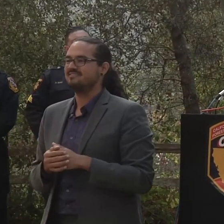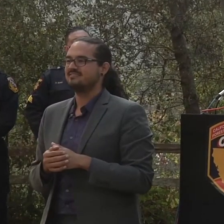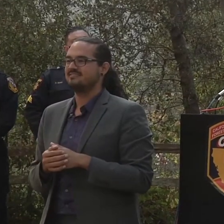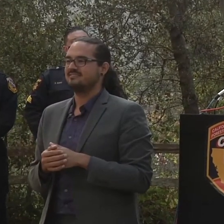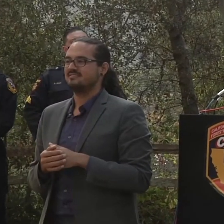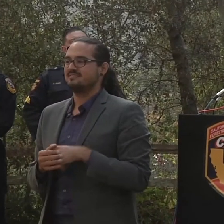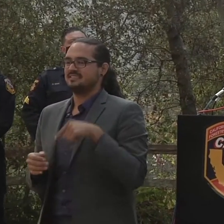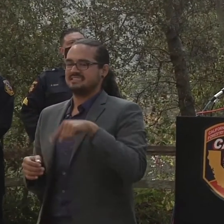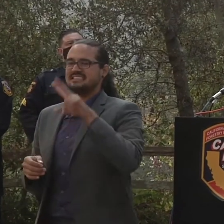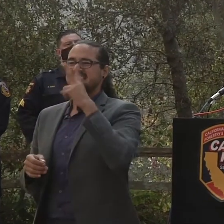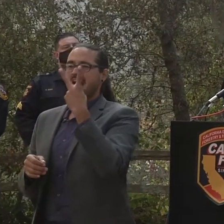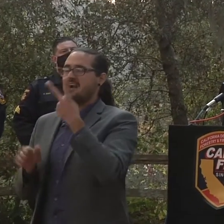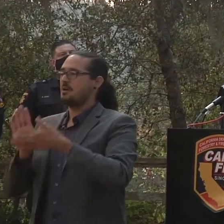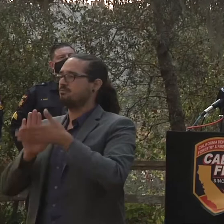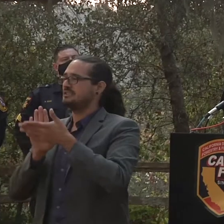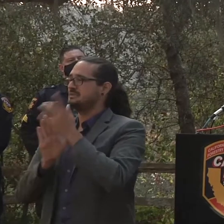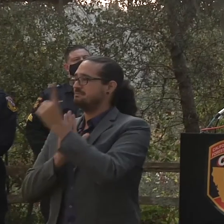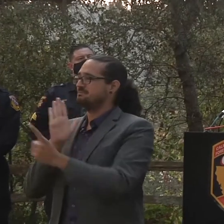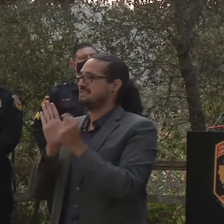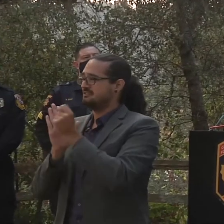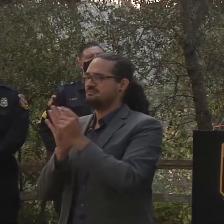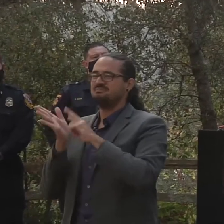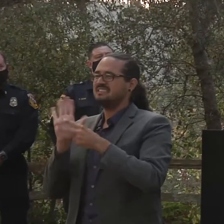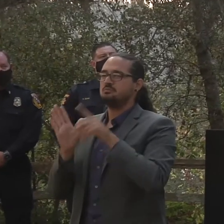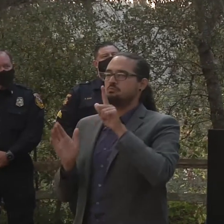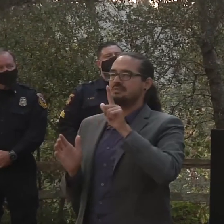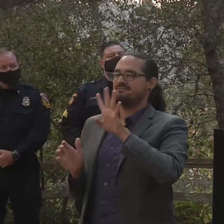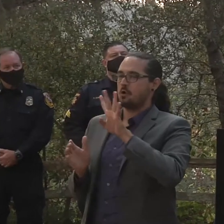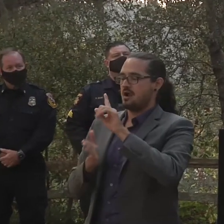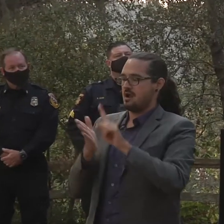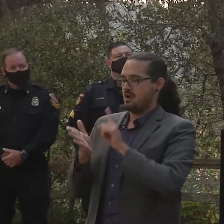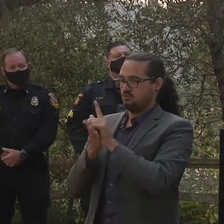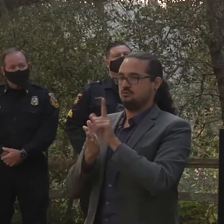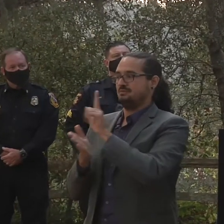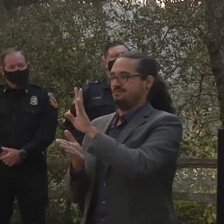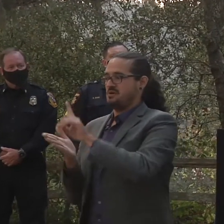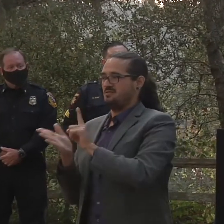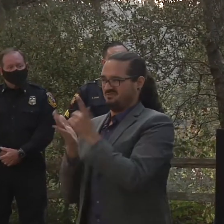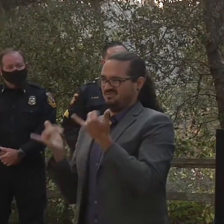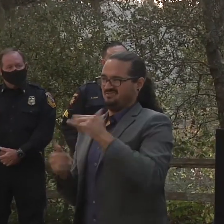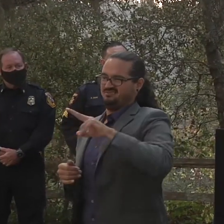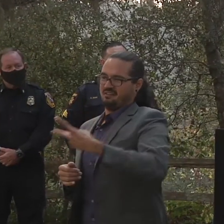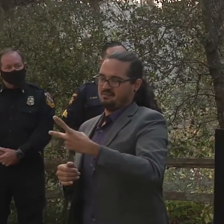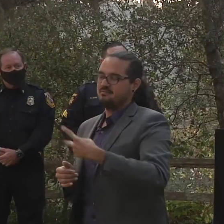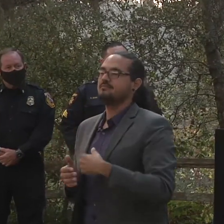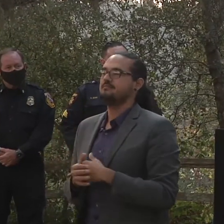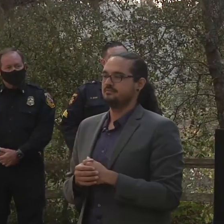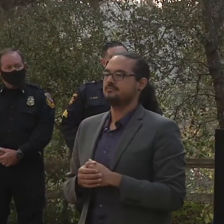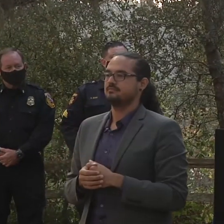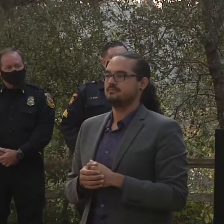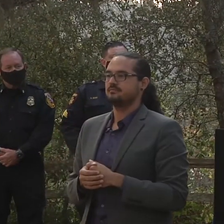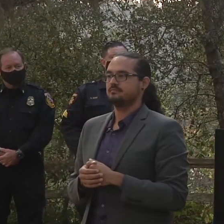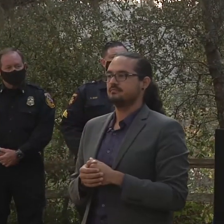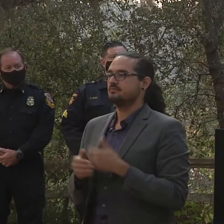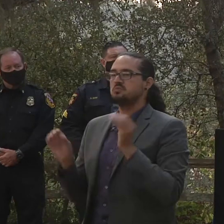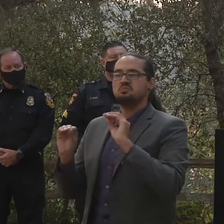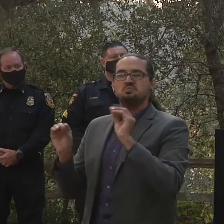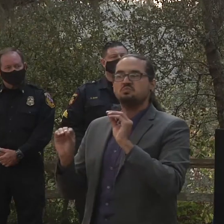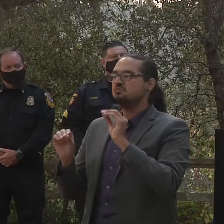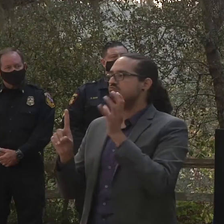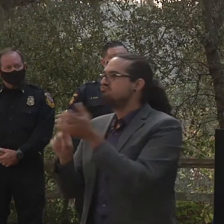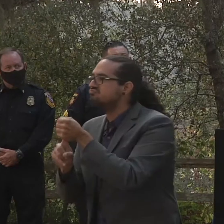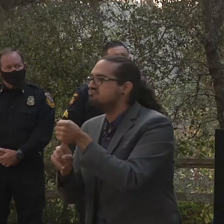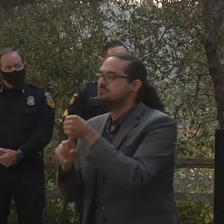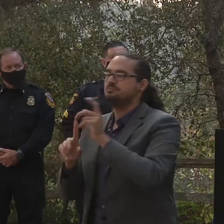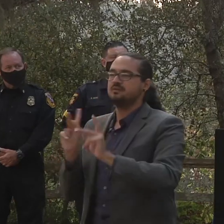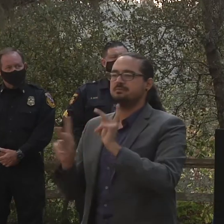had without seeing any arrests. And so I really think that's a testament to the saturation that your deputies and your officers have been doing, the